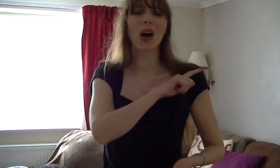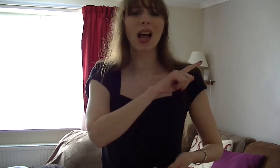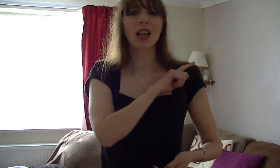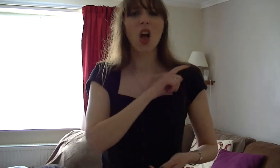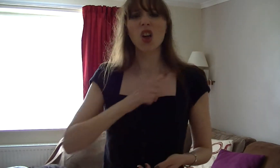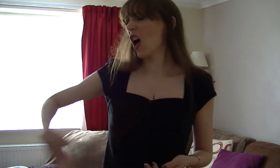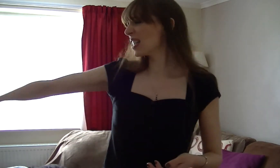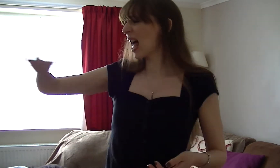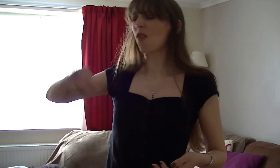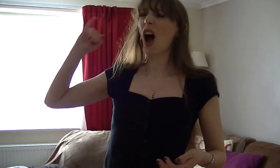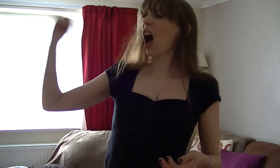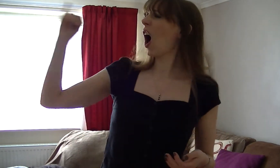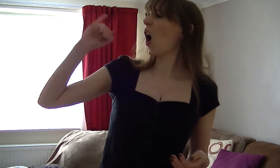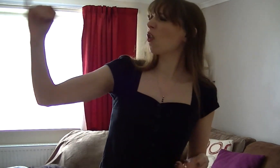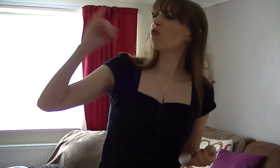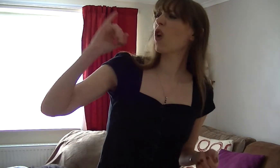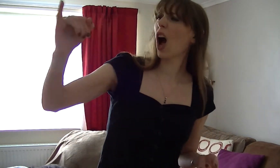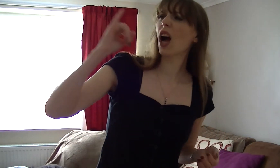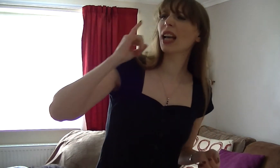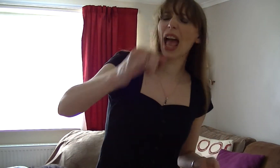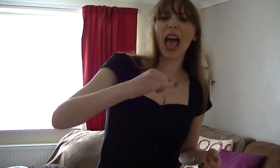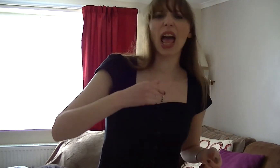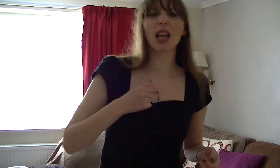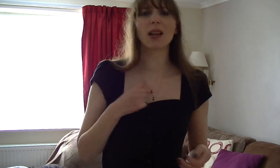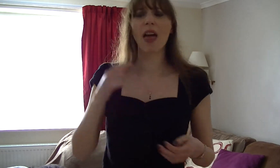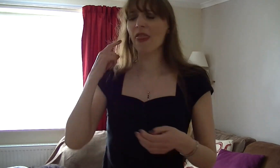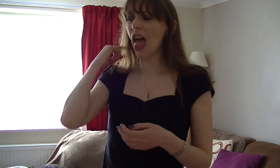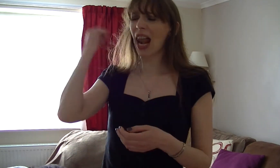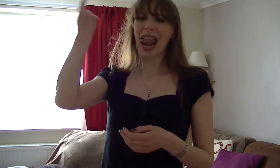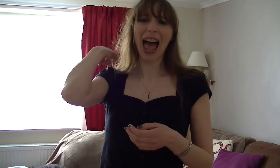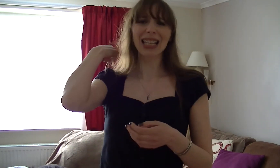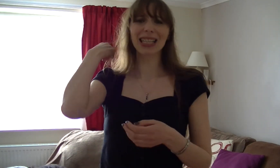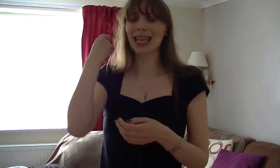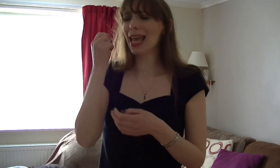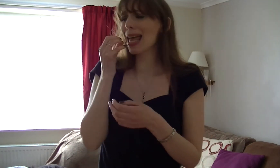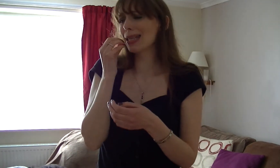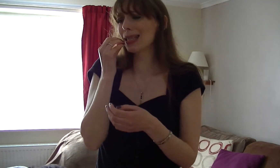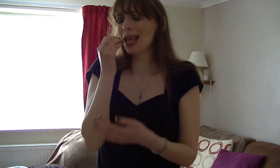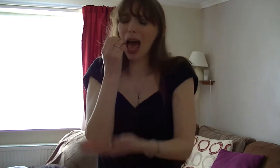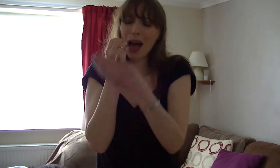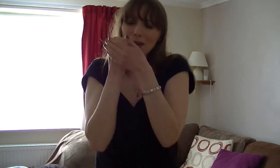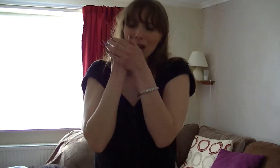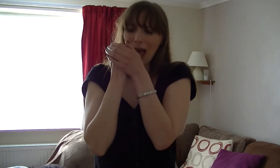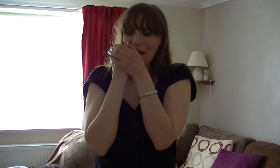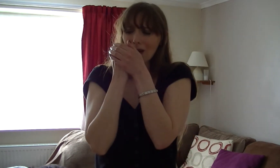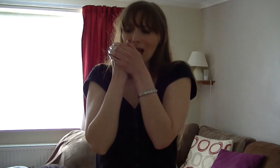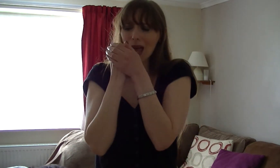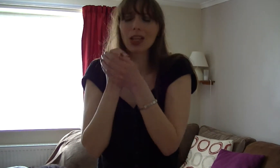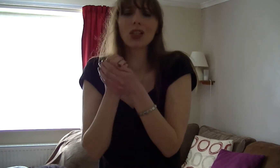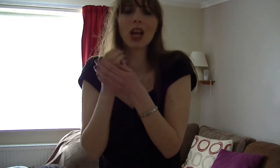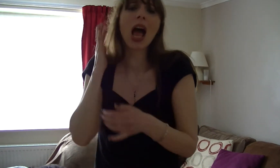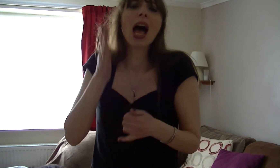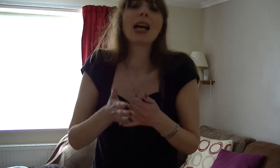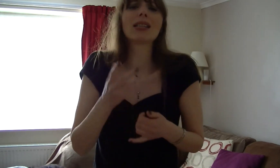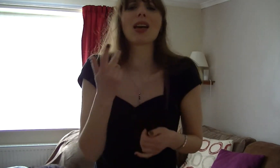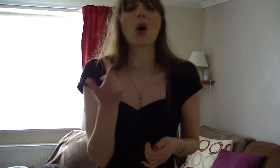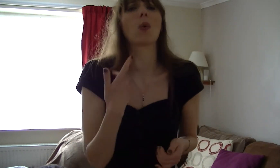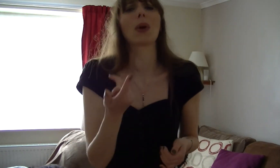Cause they're all wrong Cause they're last kids I'll cherish Until we